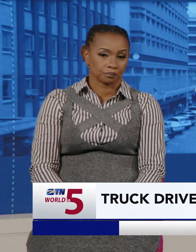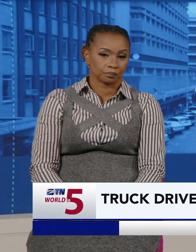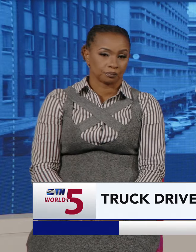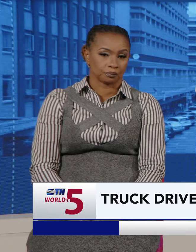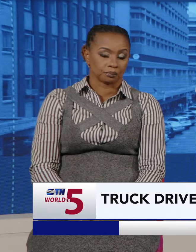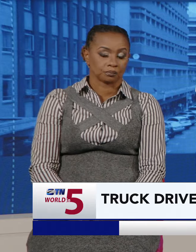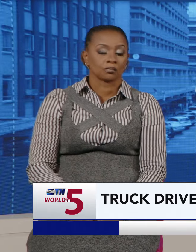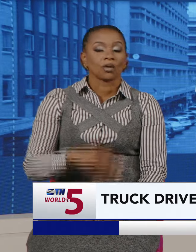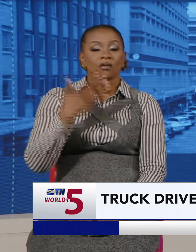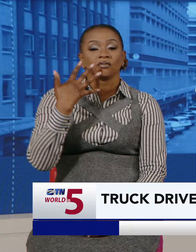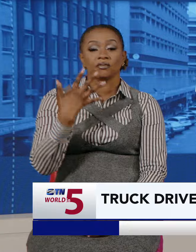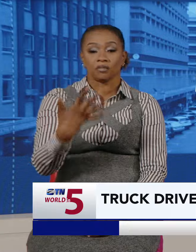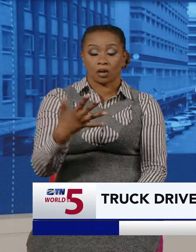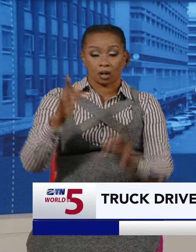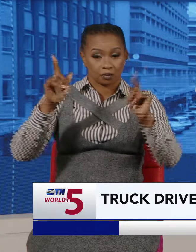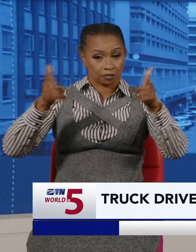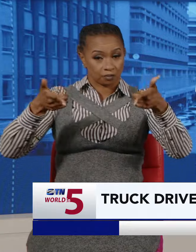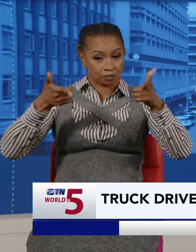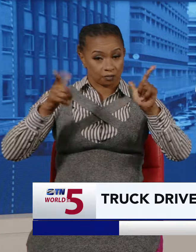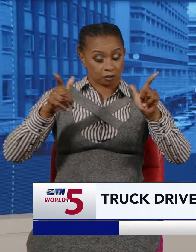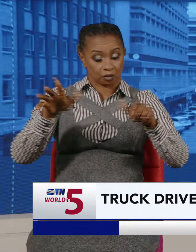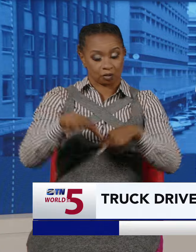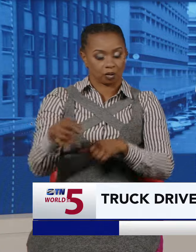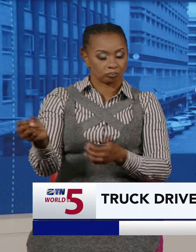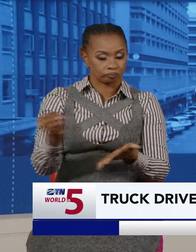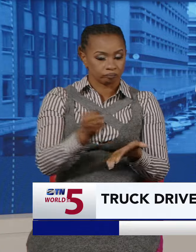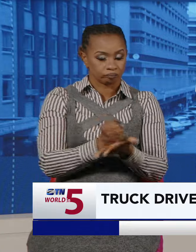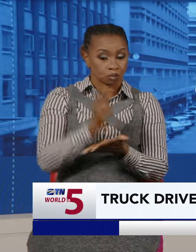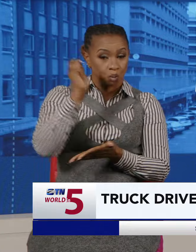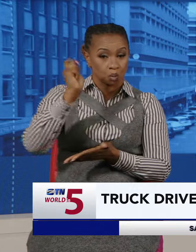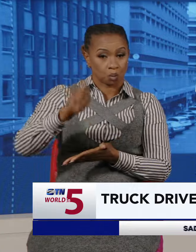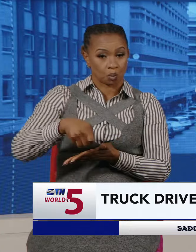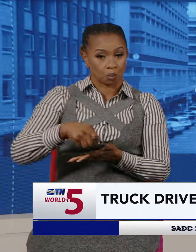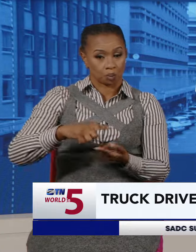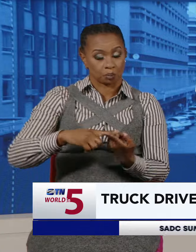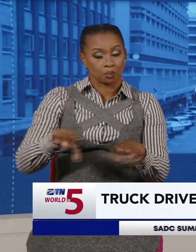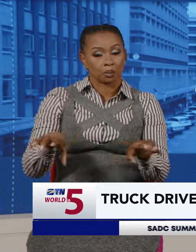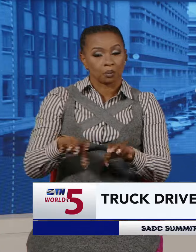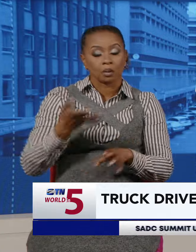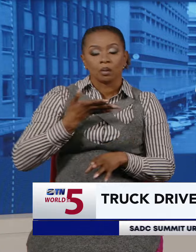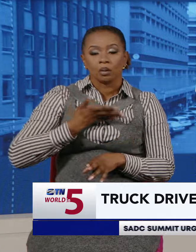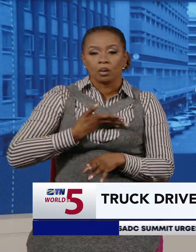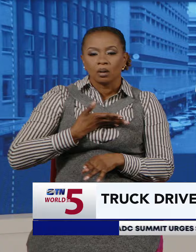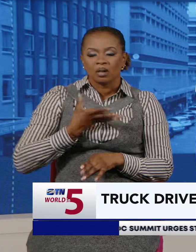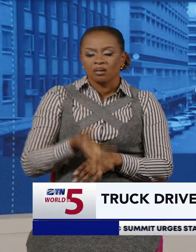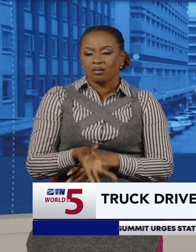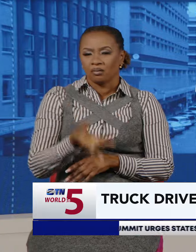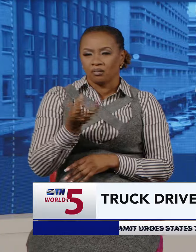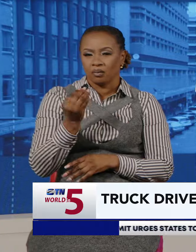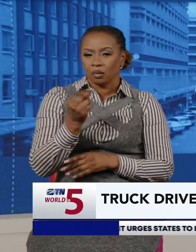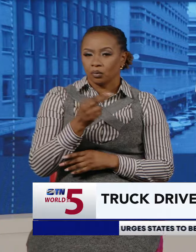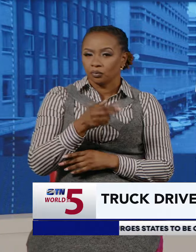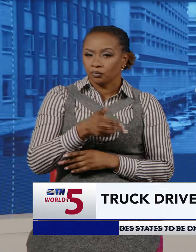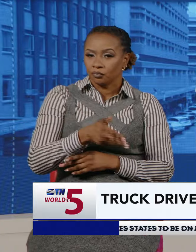Five truck drivers have been dragged to court by their employers after they were found in possession of several litres of fuel